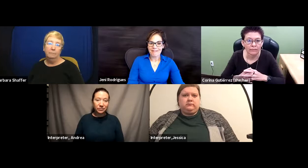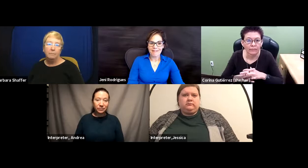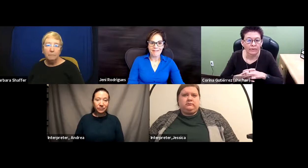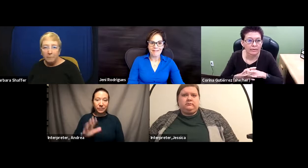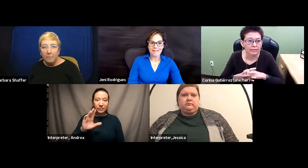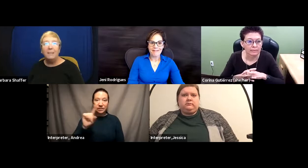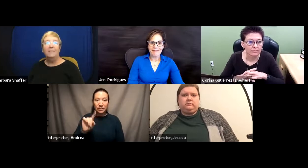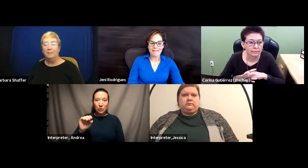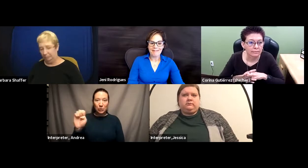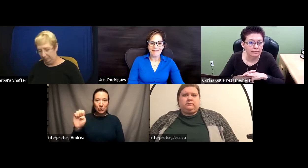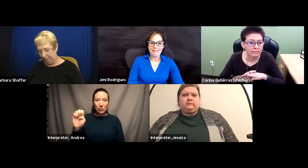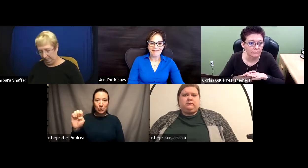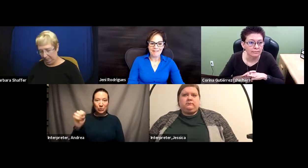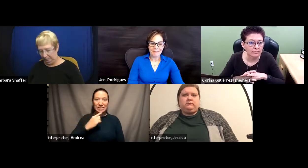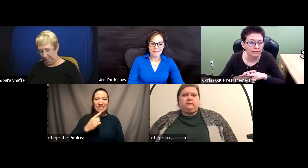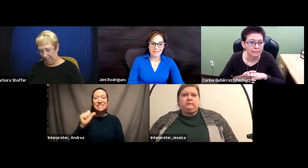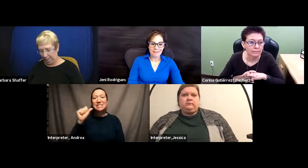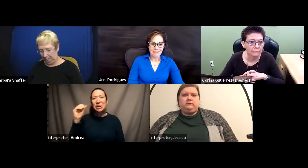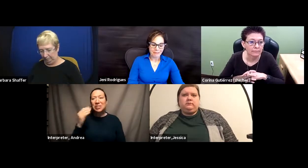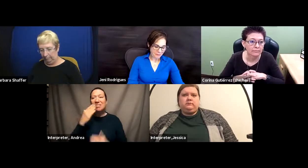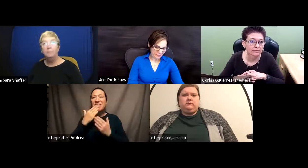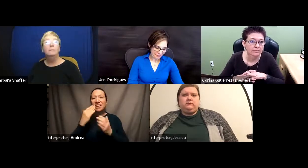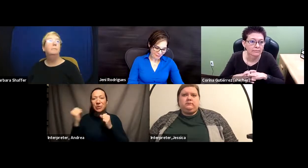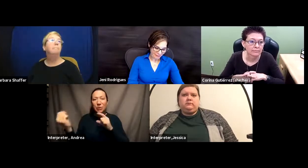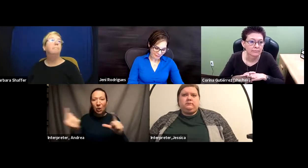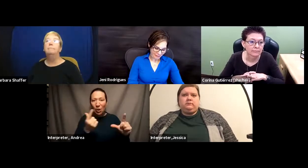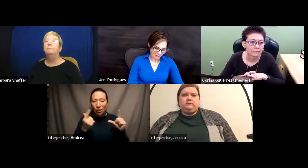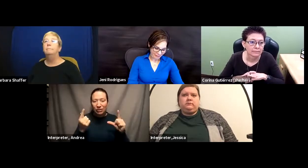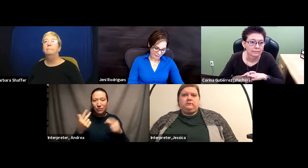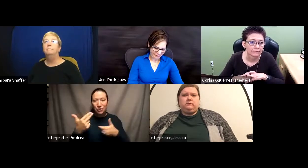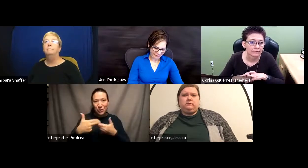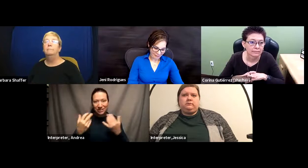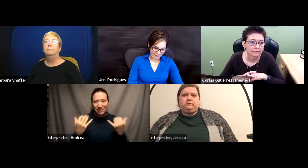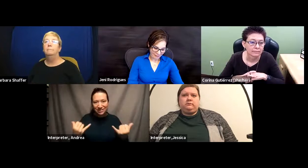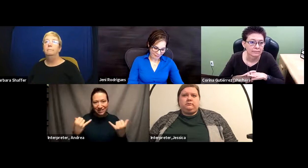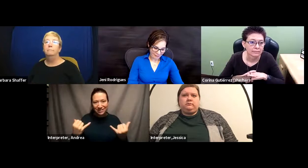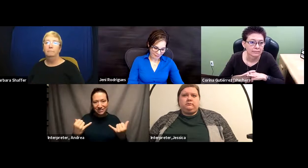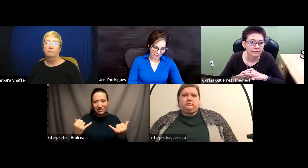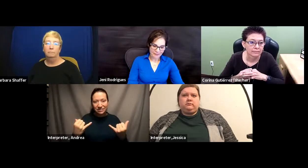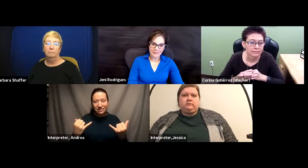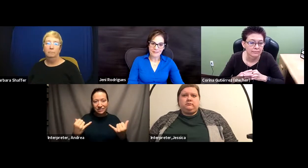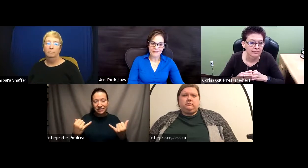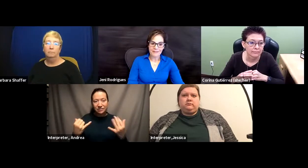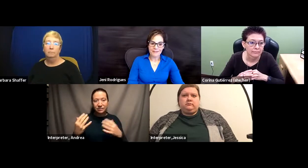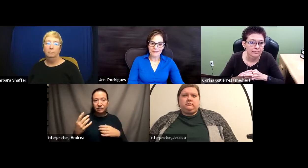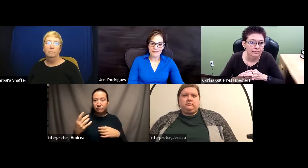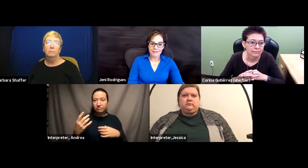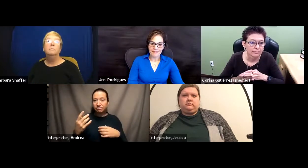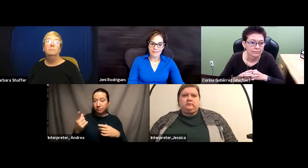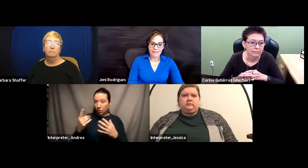So thank you all of you for being here. Those of you who joined us from the audience as well